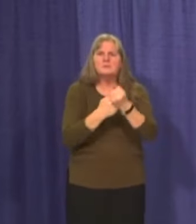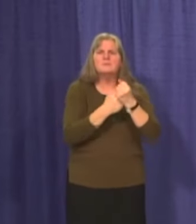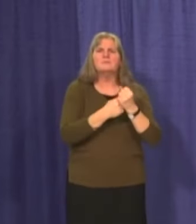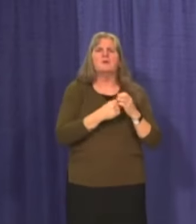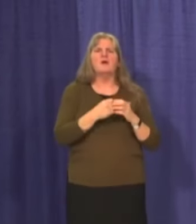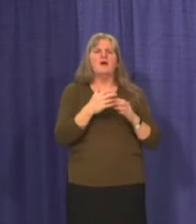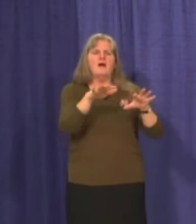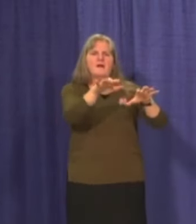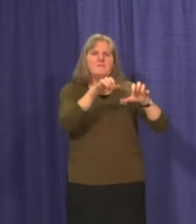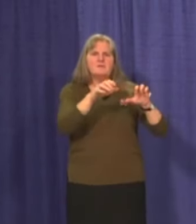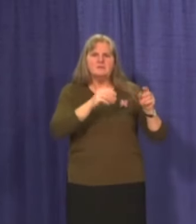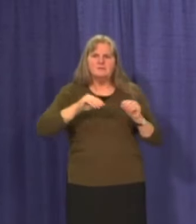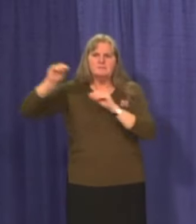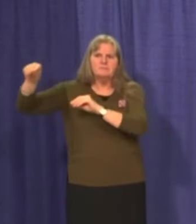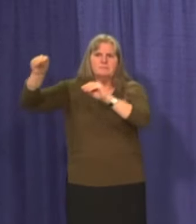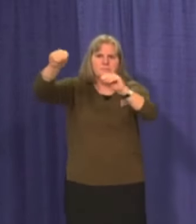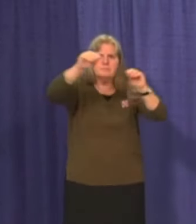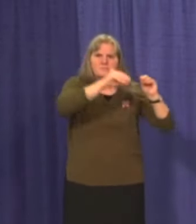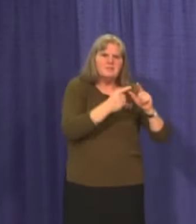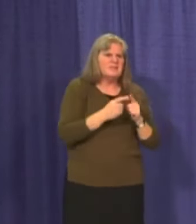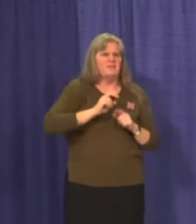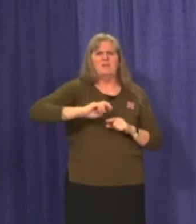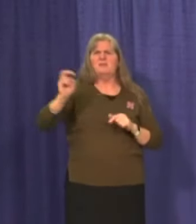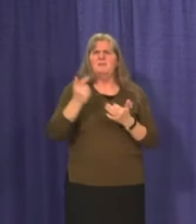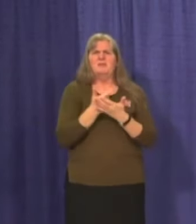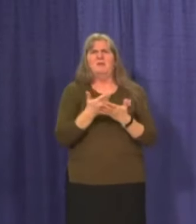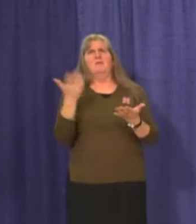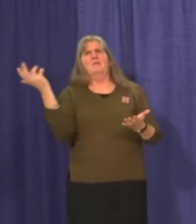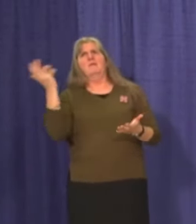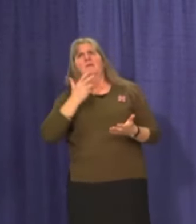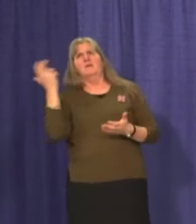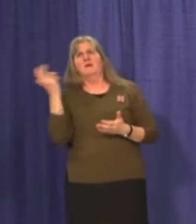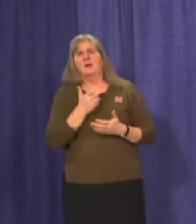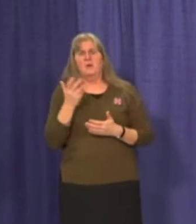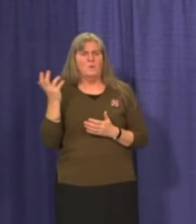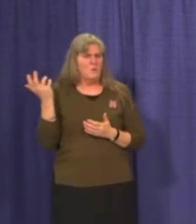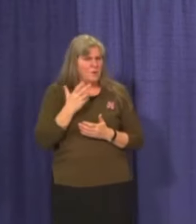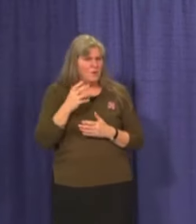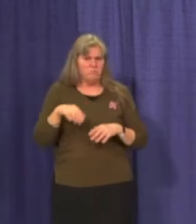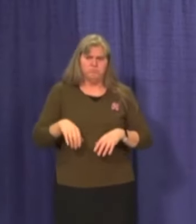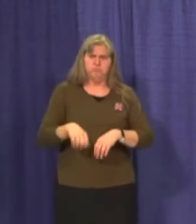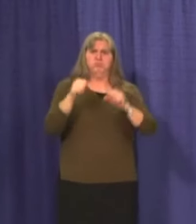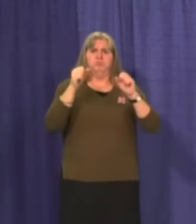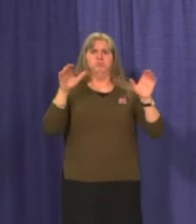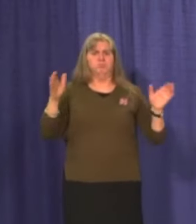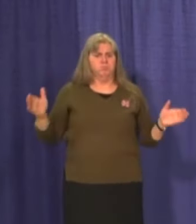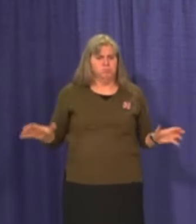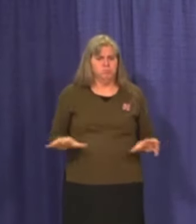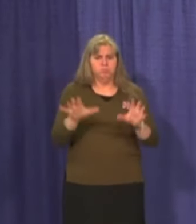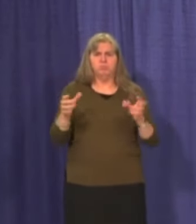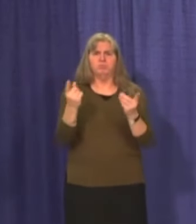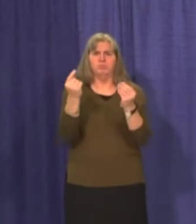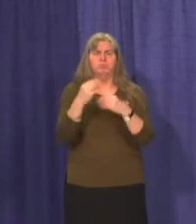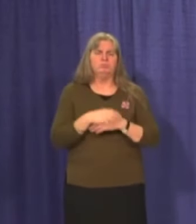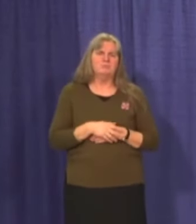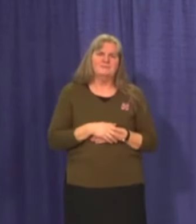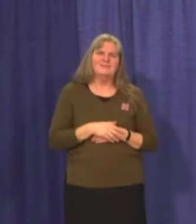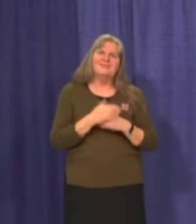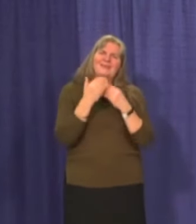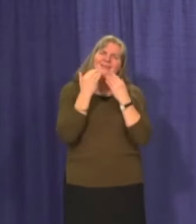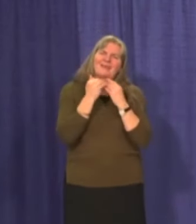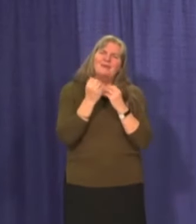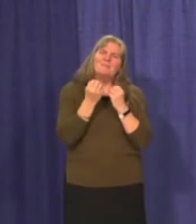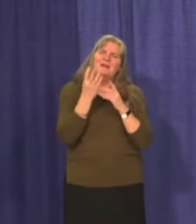freezers, transport, and other supplies. This is a massive operation. And thanks to the silent